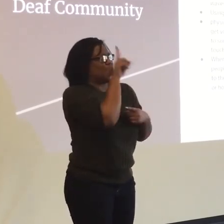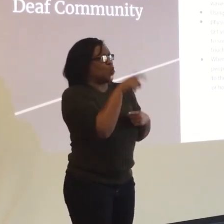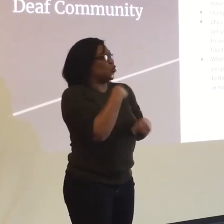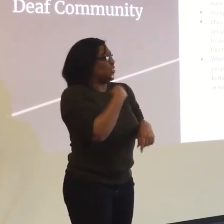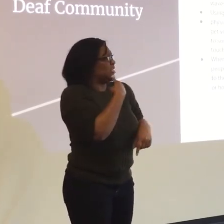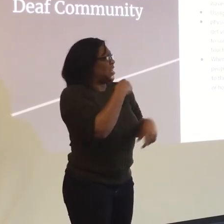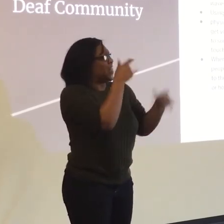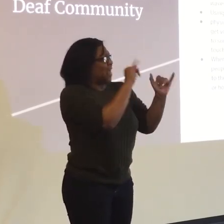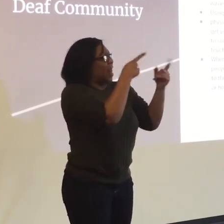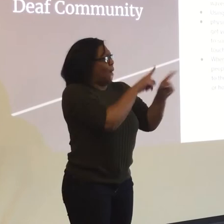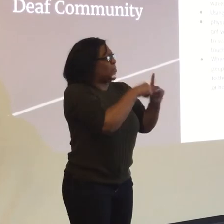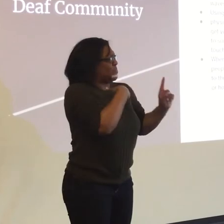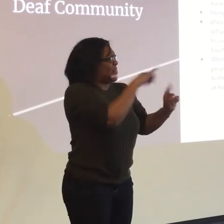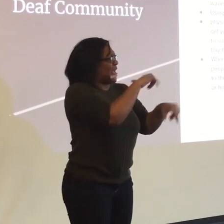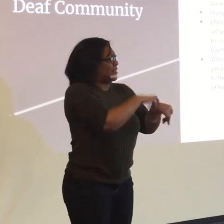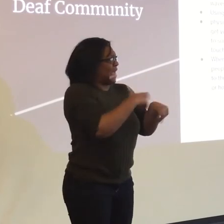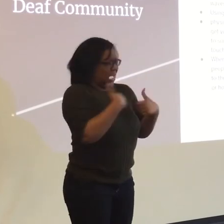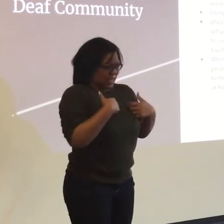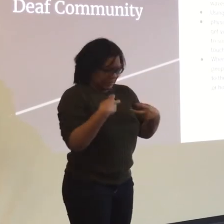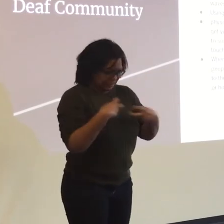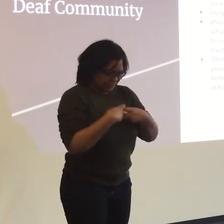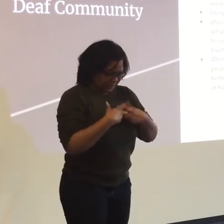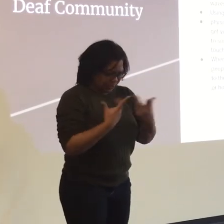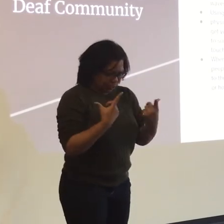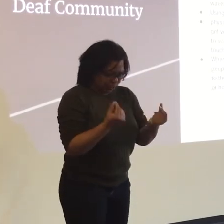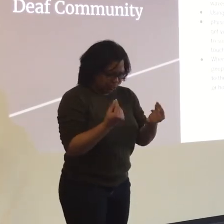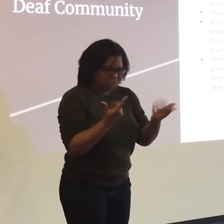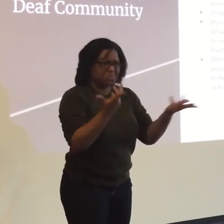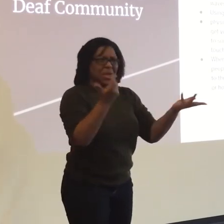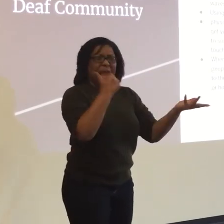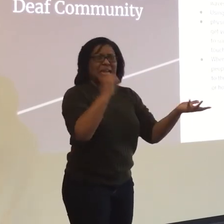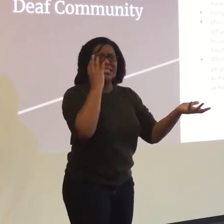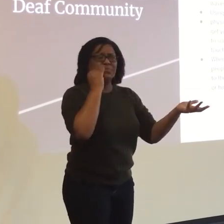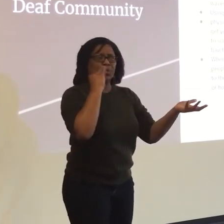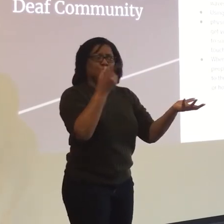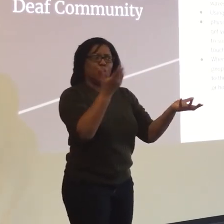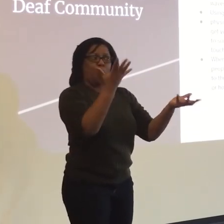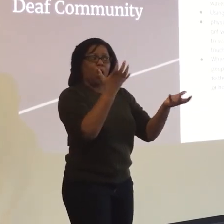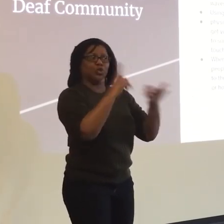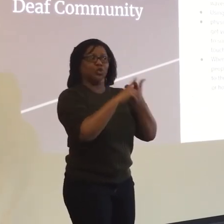which you can communicate with them? Like if you are.